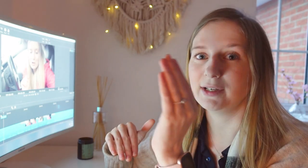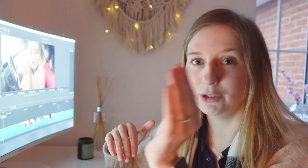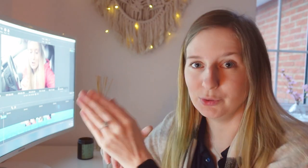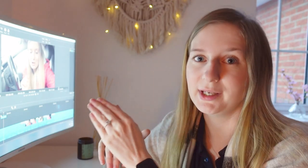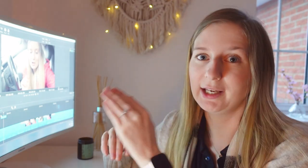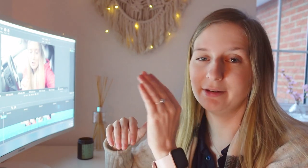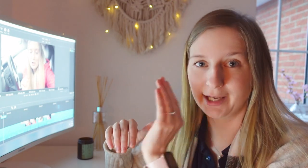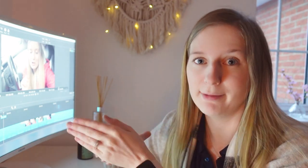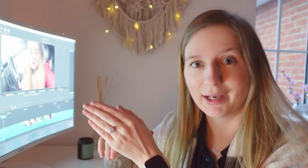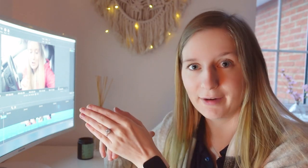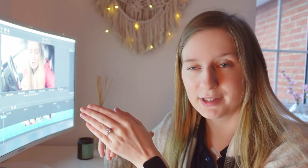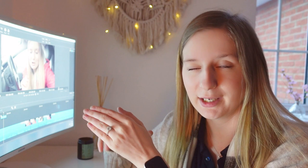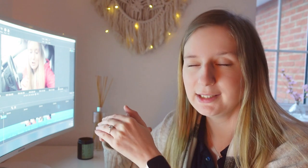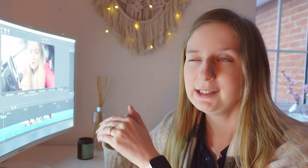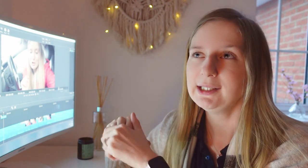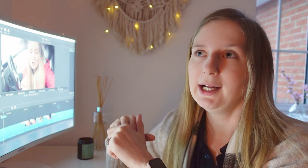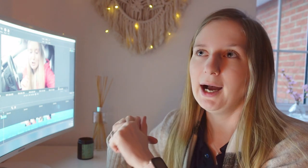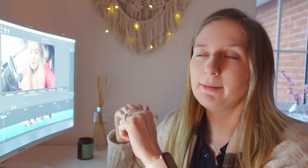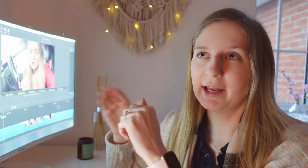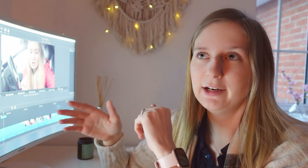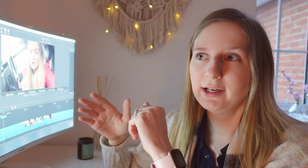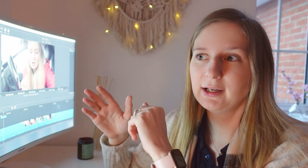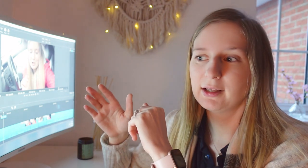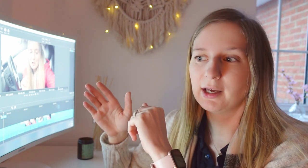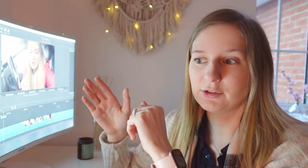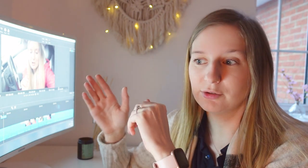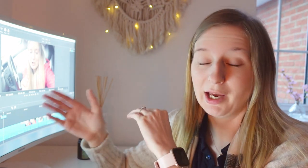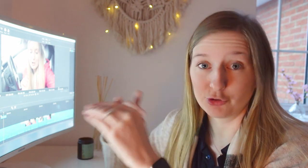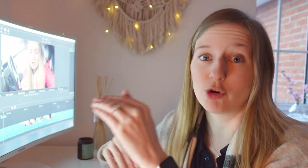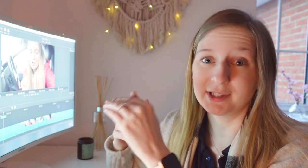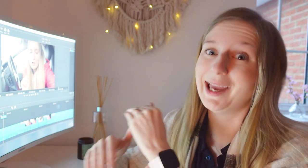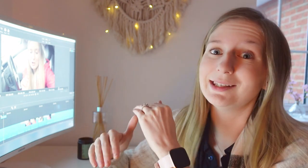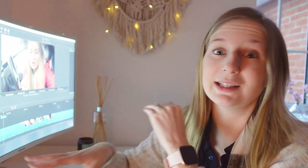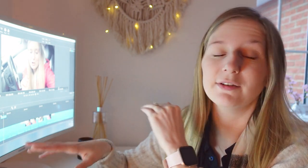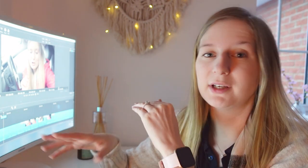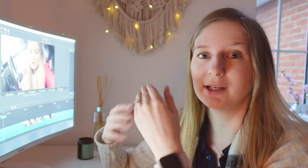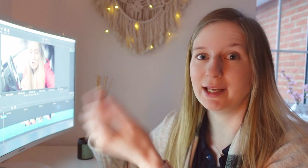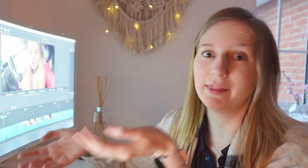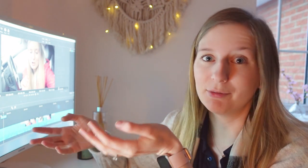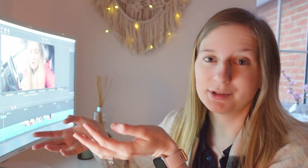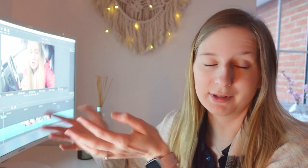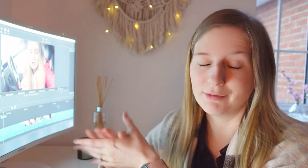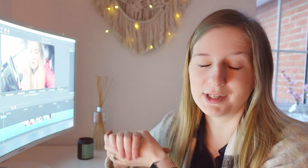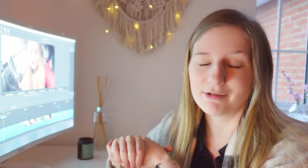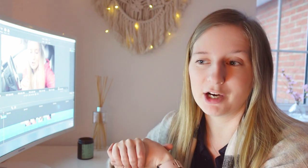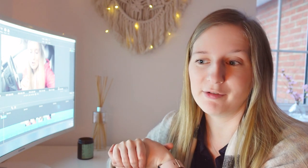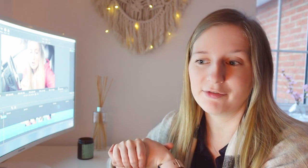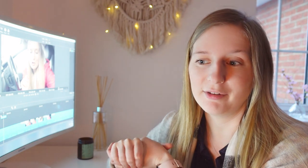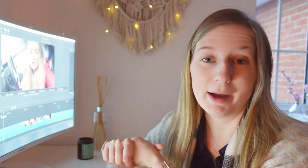losing hearing in my left side my hearing has dropped again significantly and that was that was the outcome of that